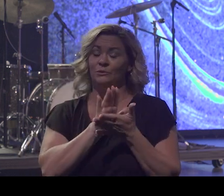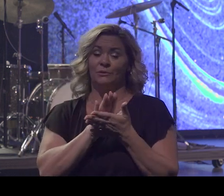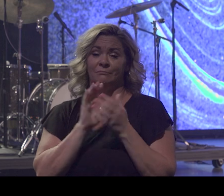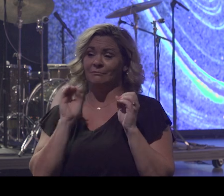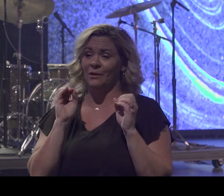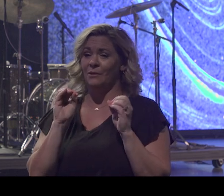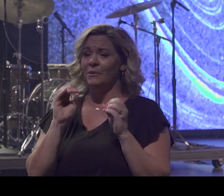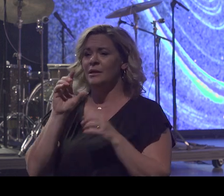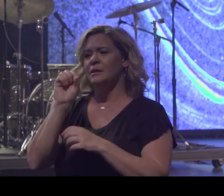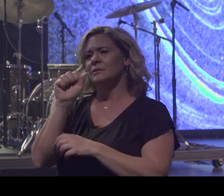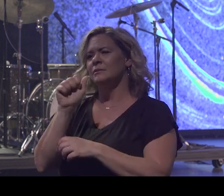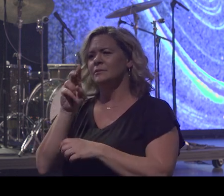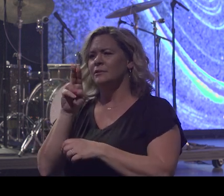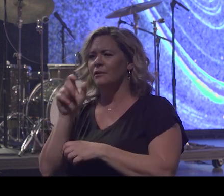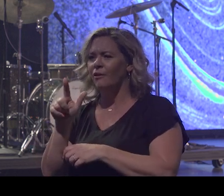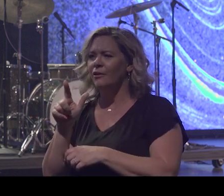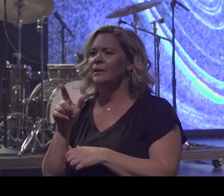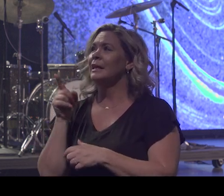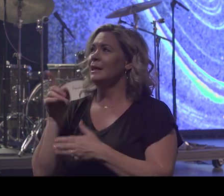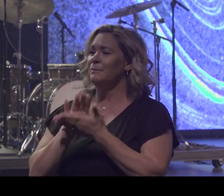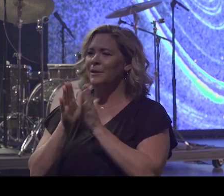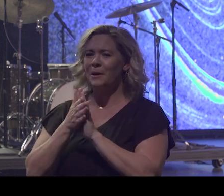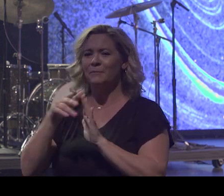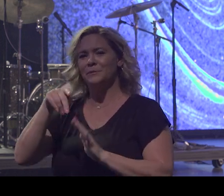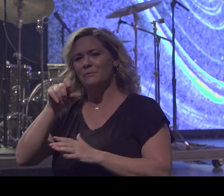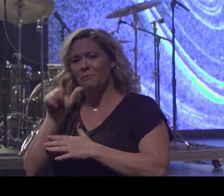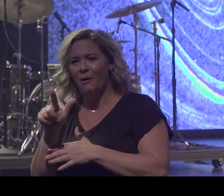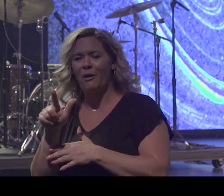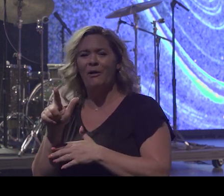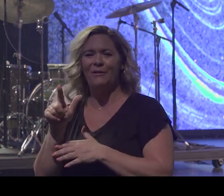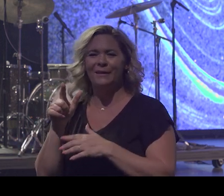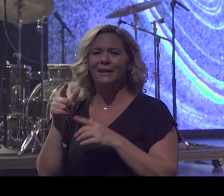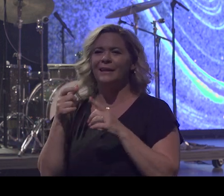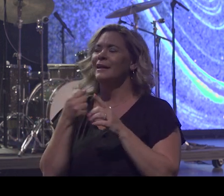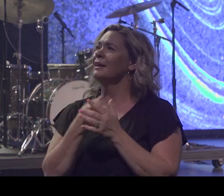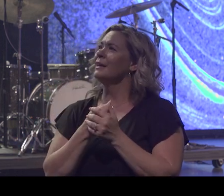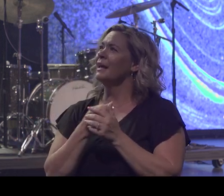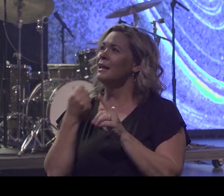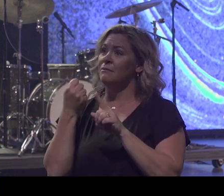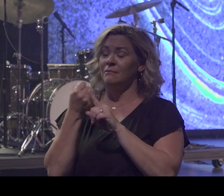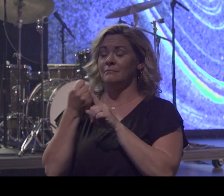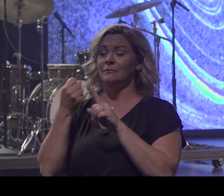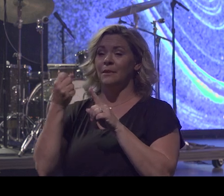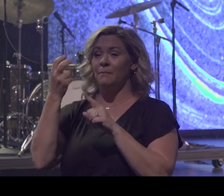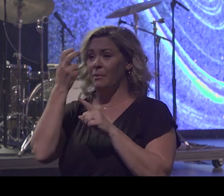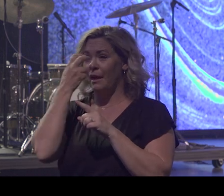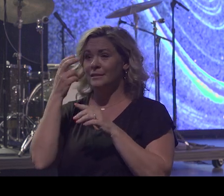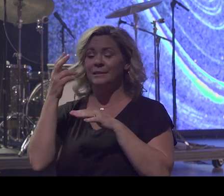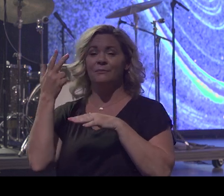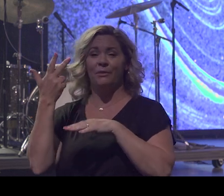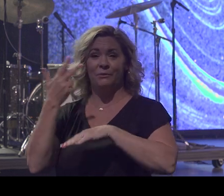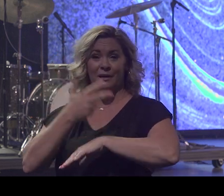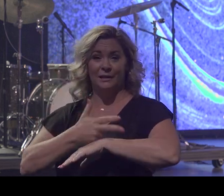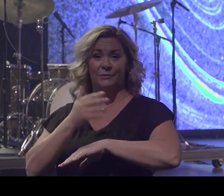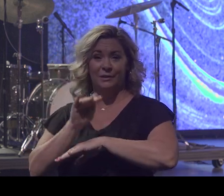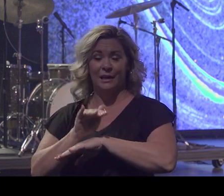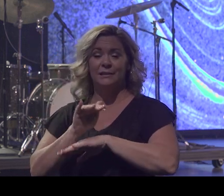turns him into the Apostle Paul, knocks him off a horse and blinds him for three days and three nights on his way to Damascus Road. And Paul,